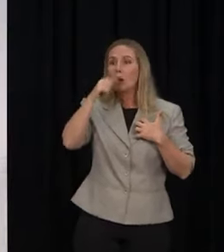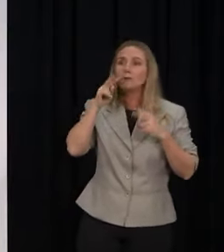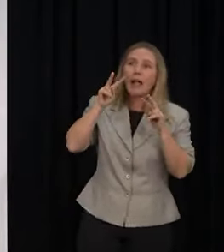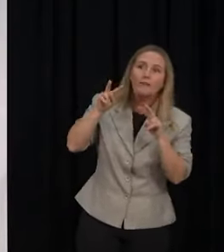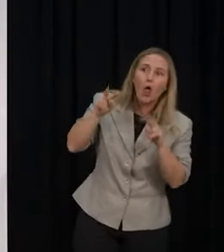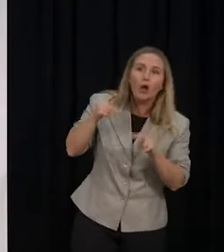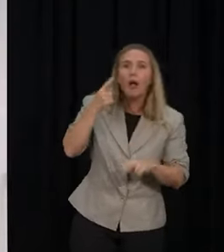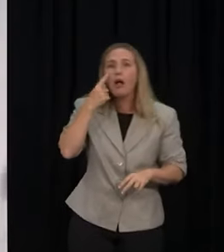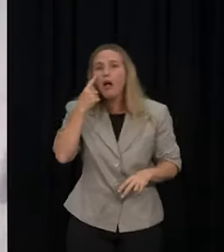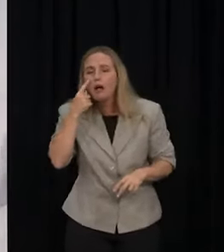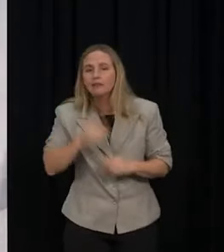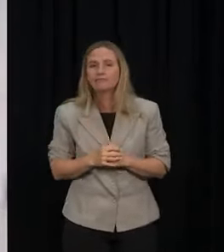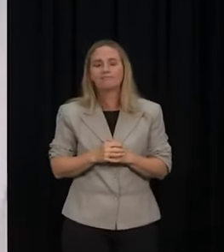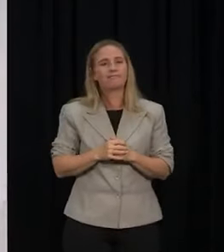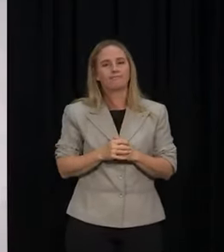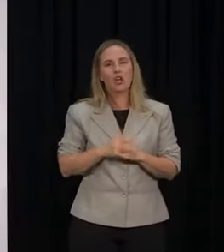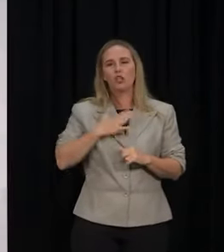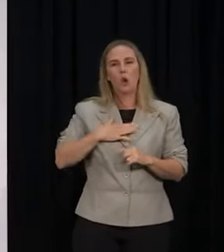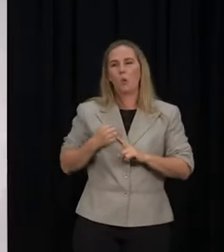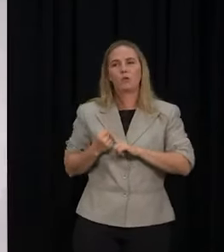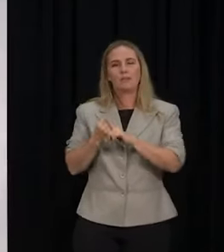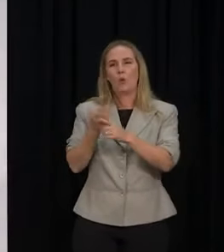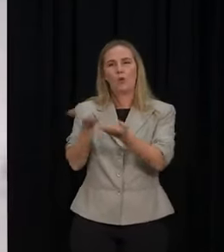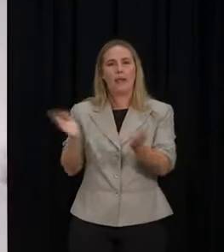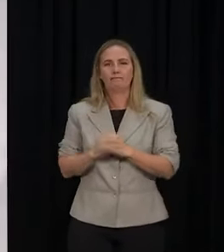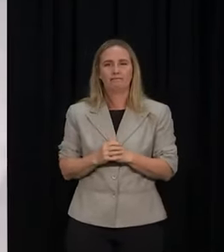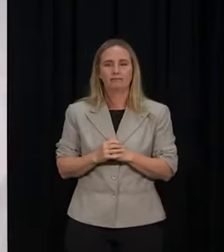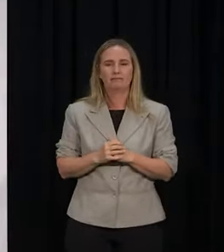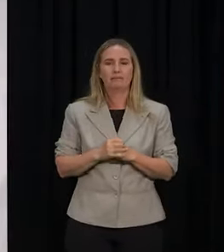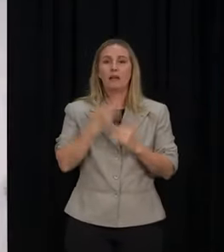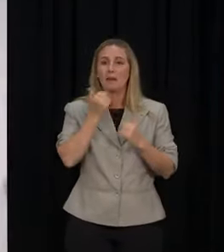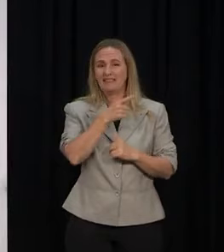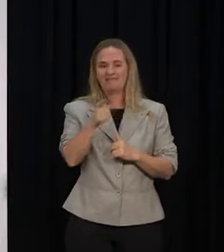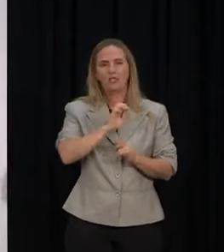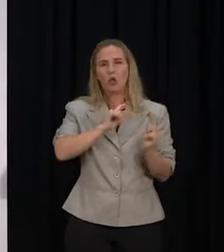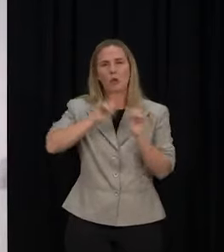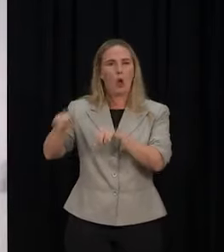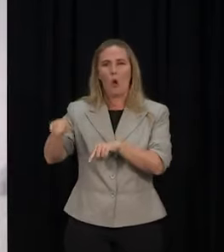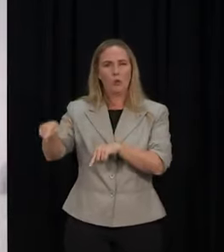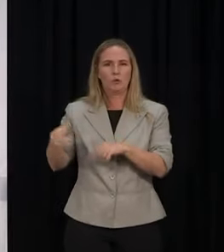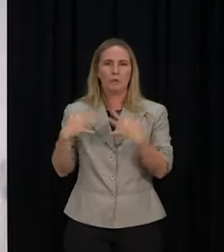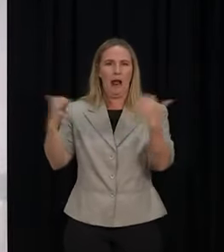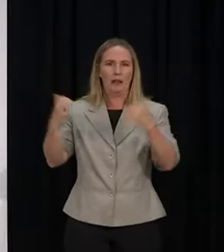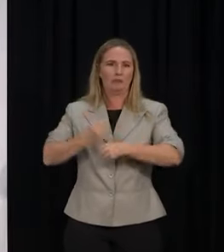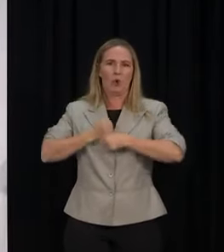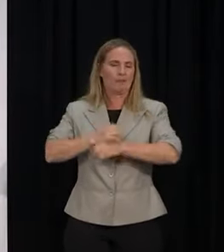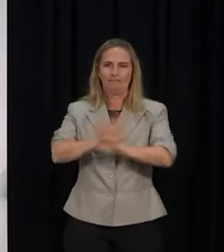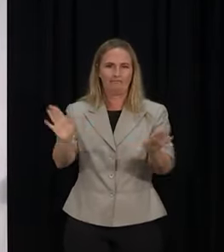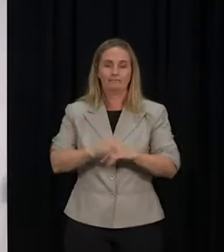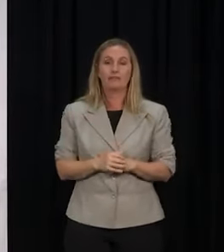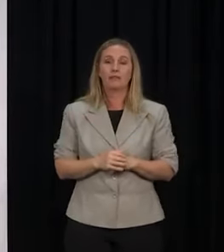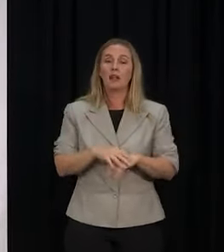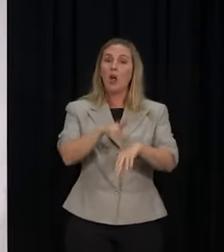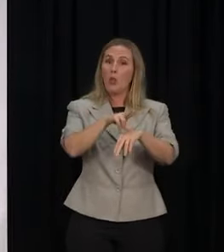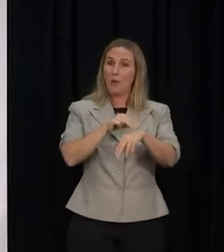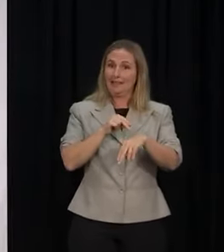to send a message of support for some of the messaging that we've seen down there. Do not attend. The police are trying and working very hard to enforce